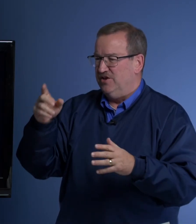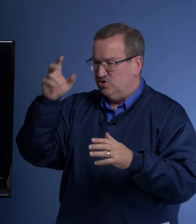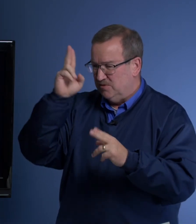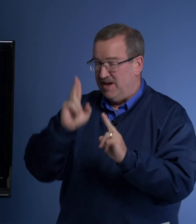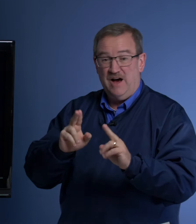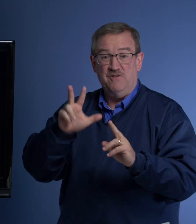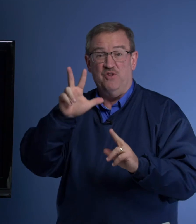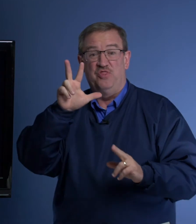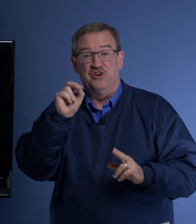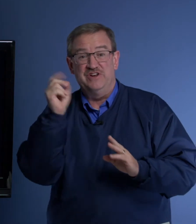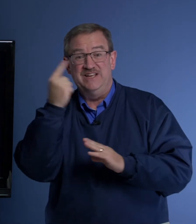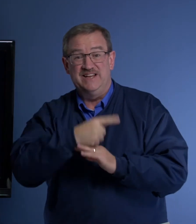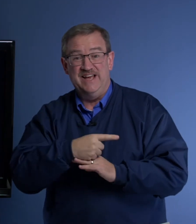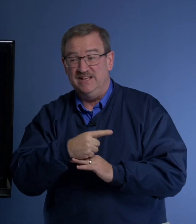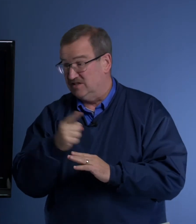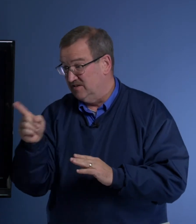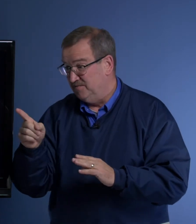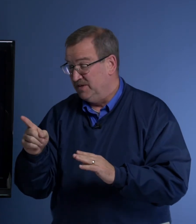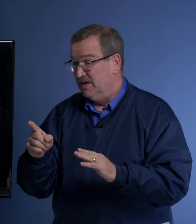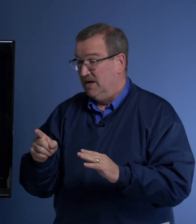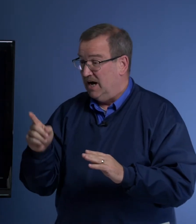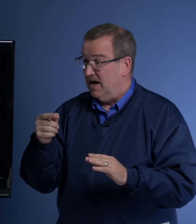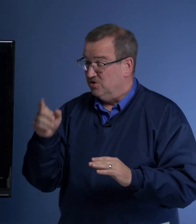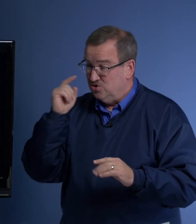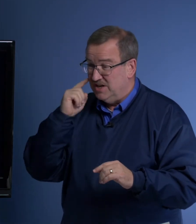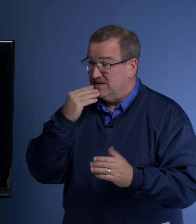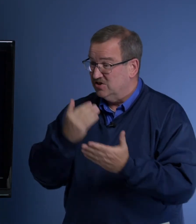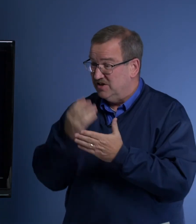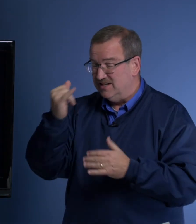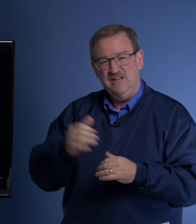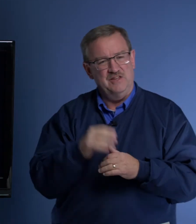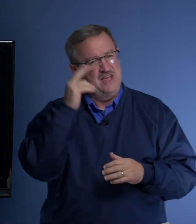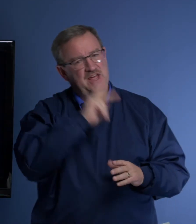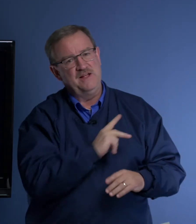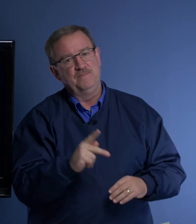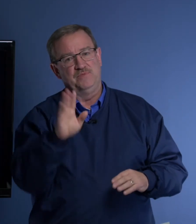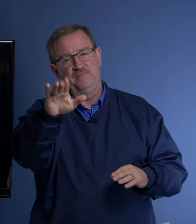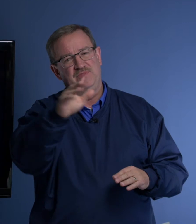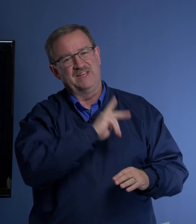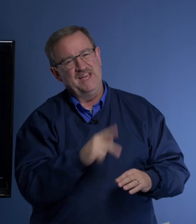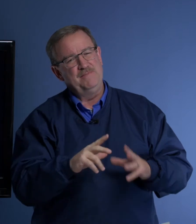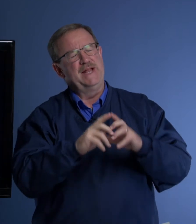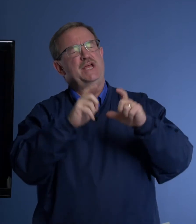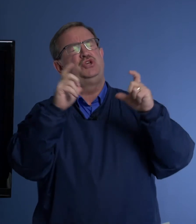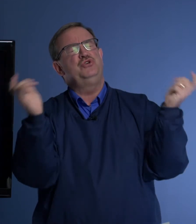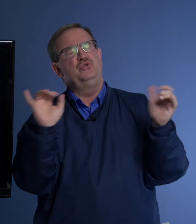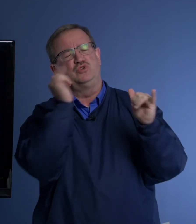you should be honored for 30 days. Do you think that's a good idea? the king, the king made a huge